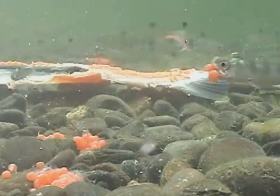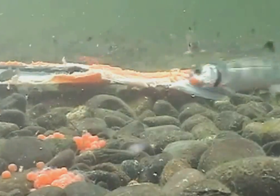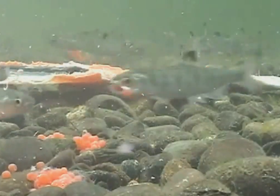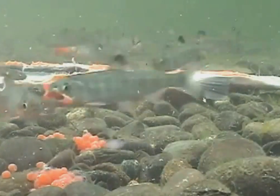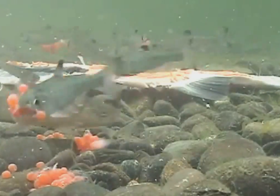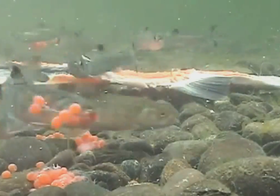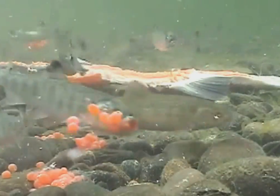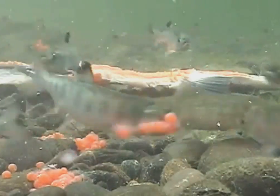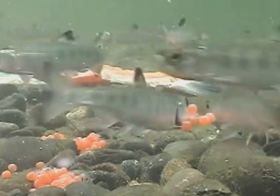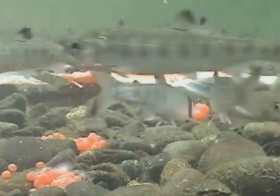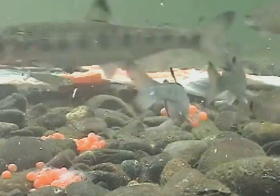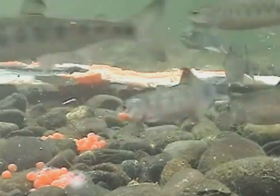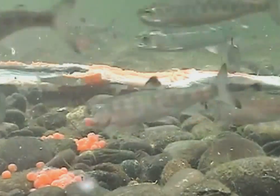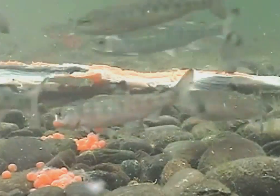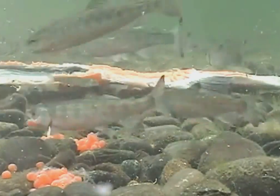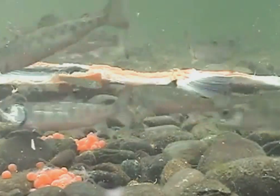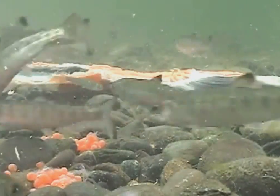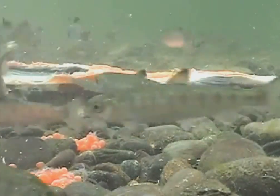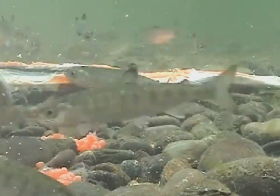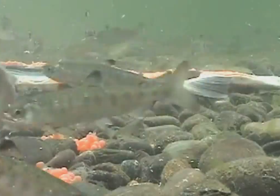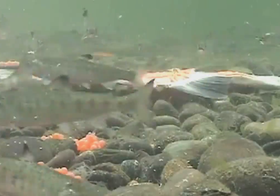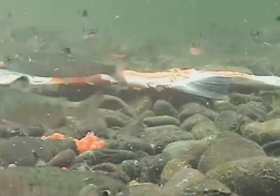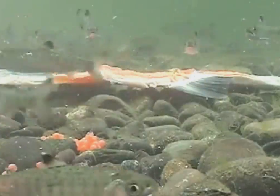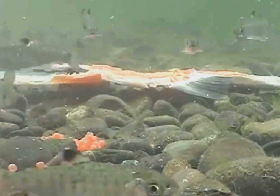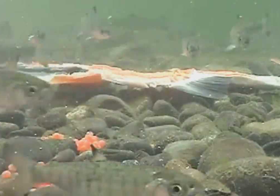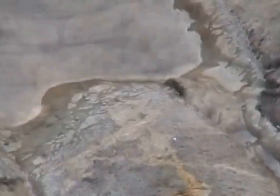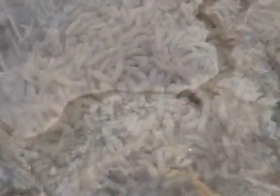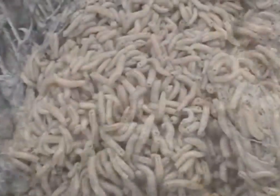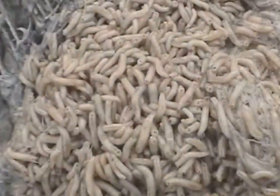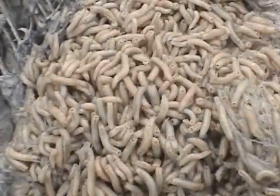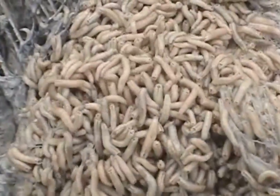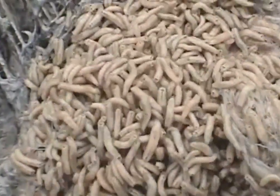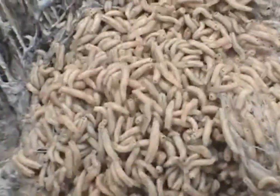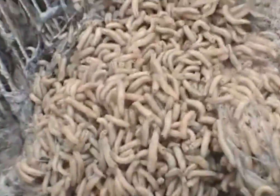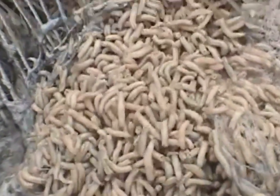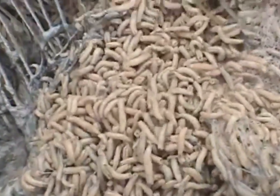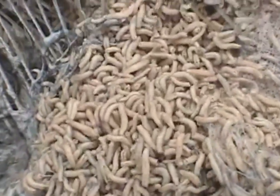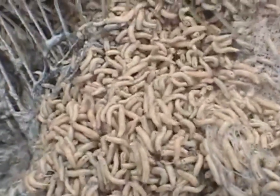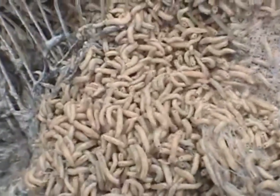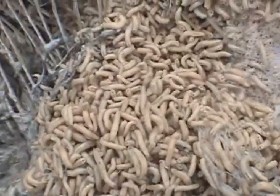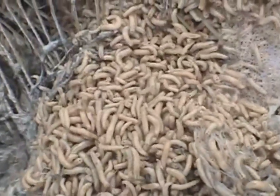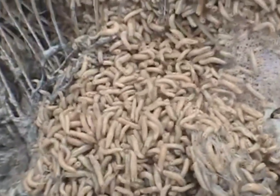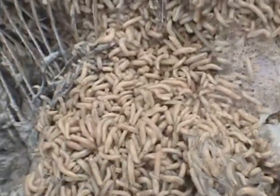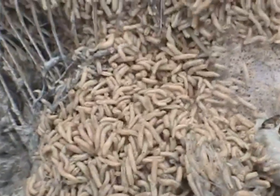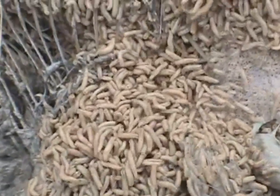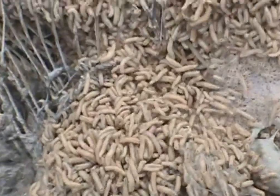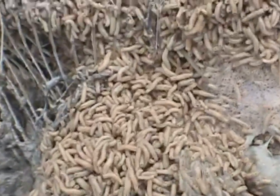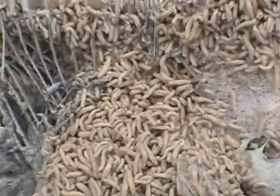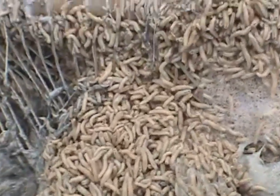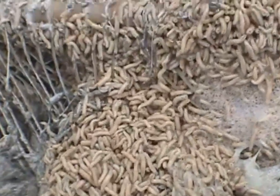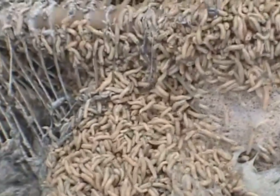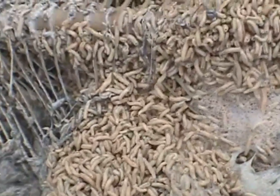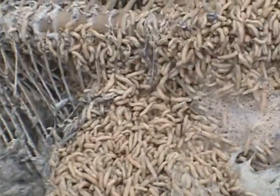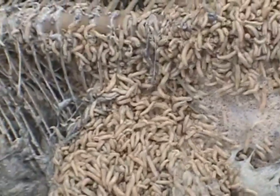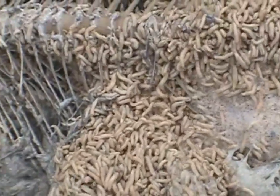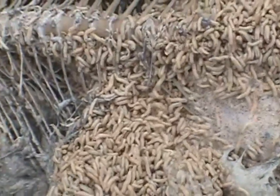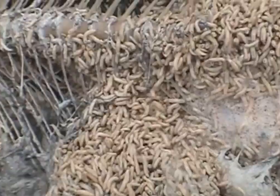but as the body of the parents decay, their bodies also thus play a role in the maintenance and preservation of the